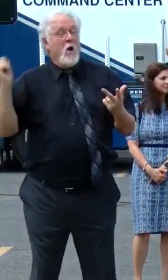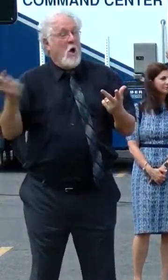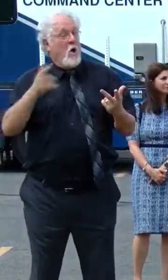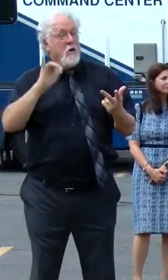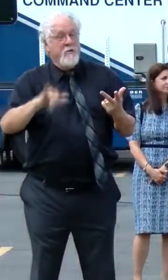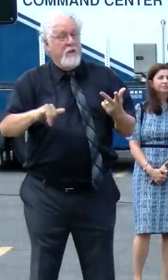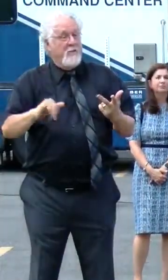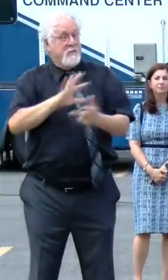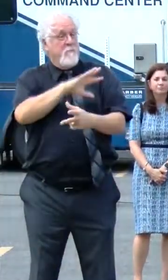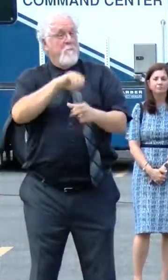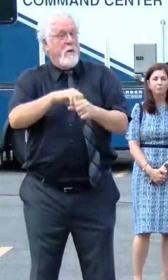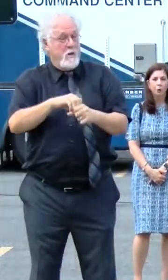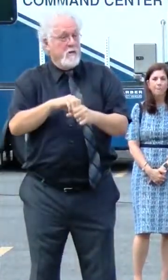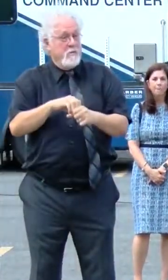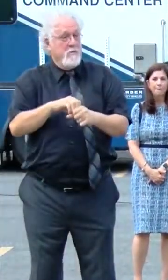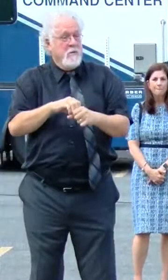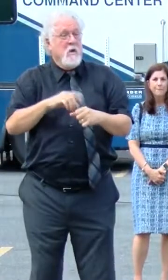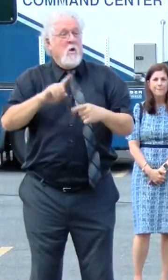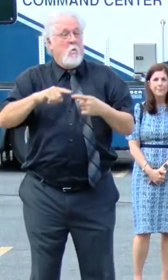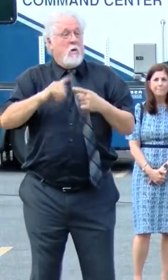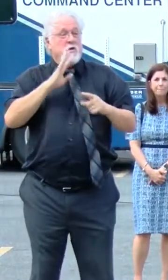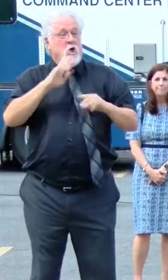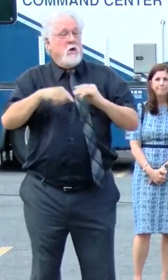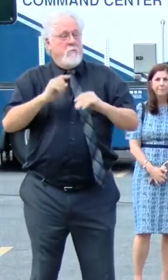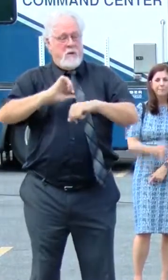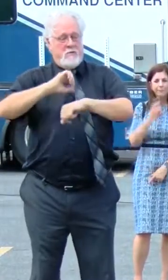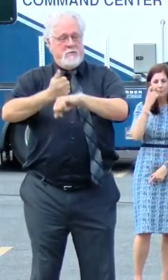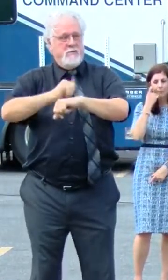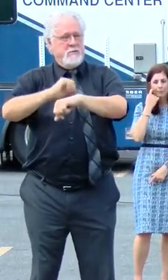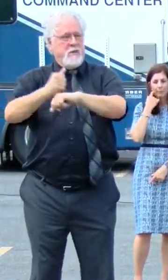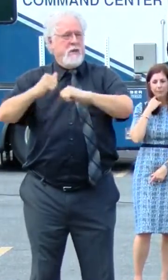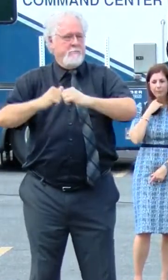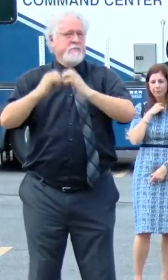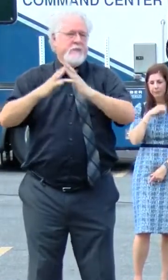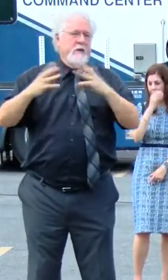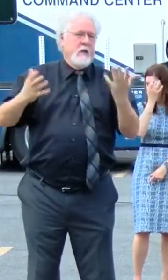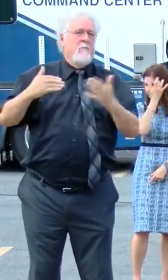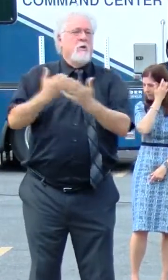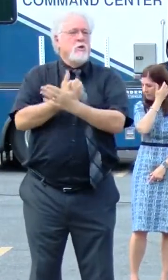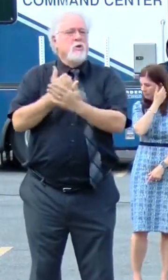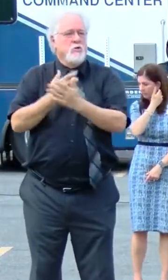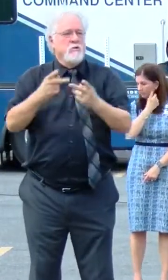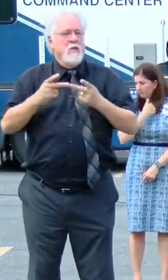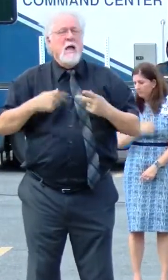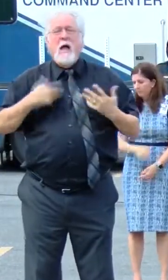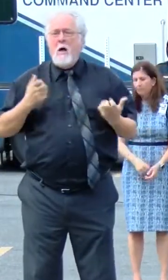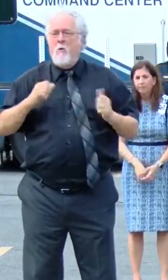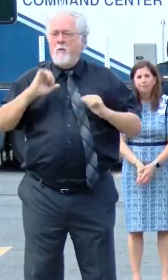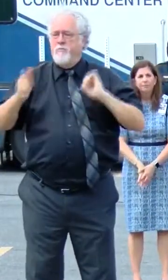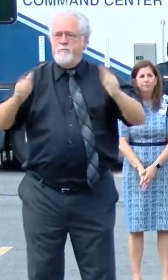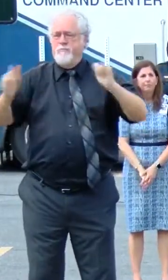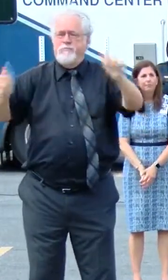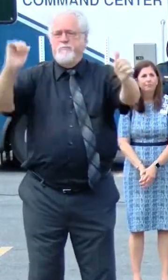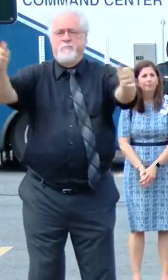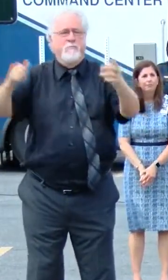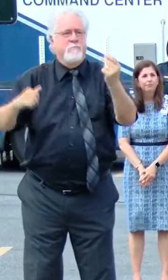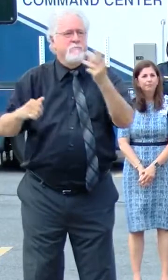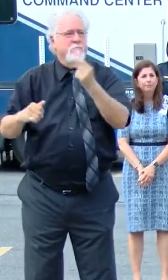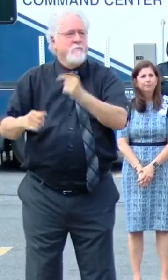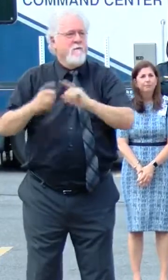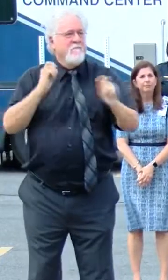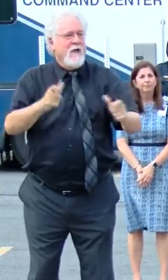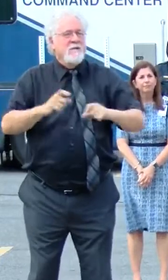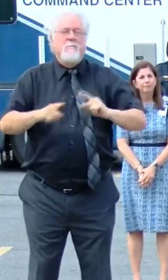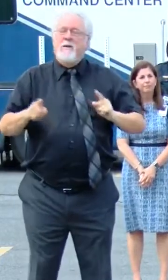that is part of the equation when we talk about setting up sites. I would love to set them up just like this.